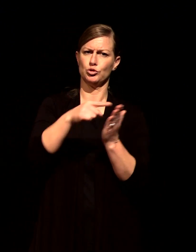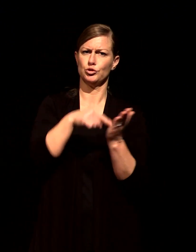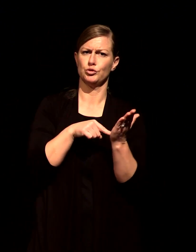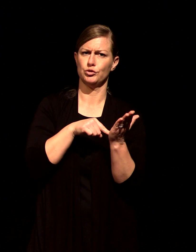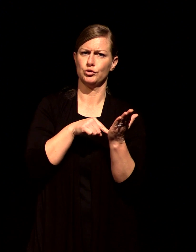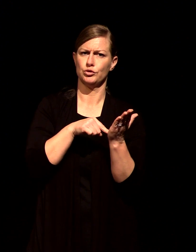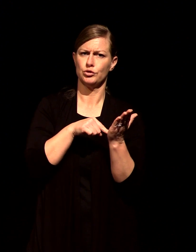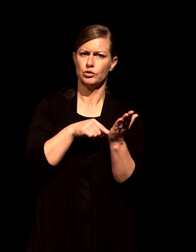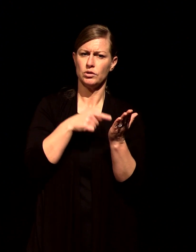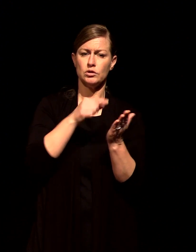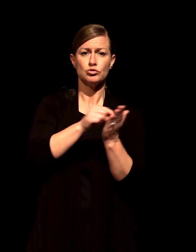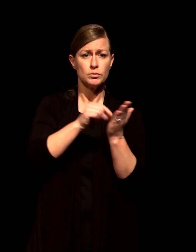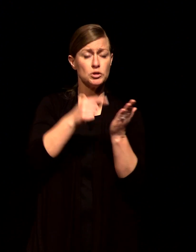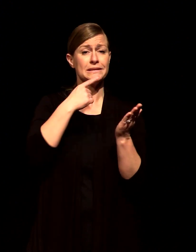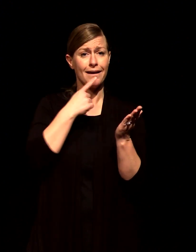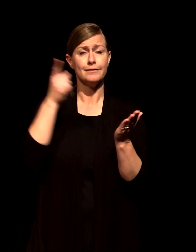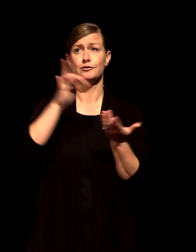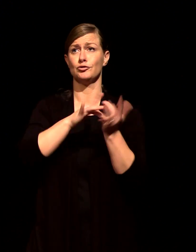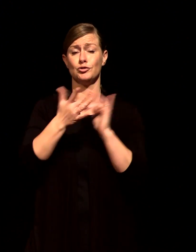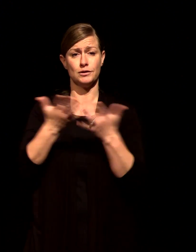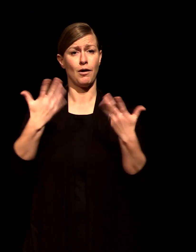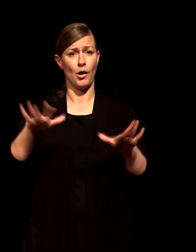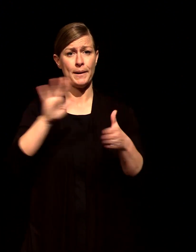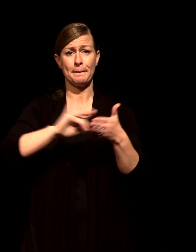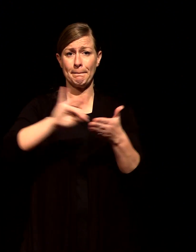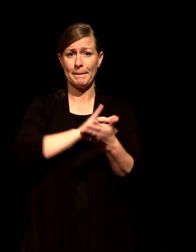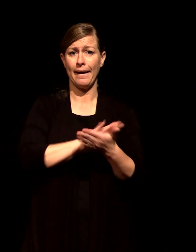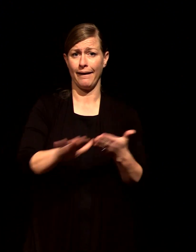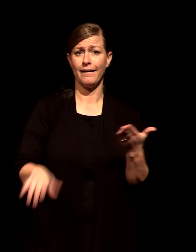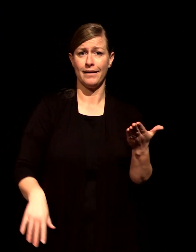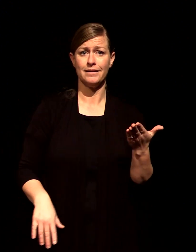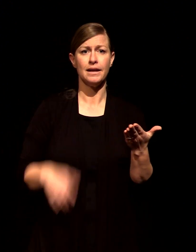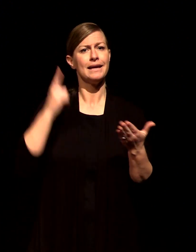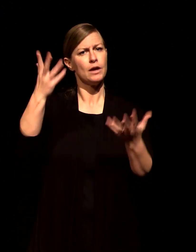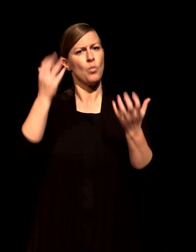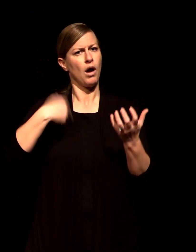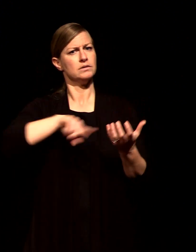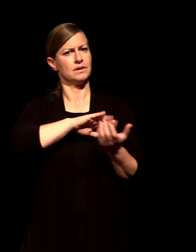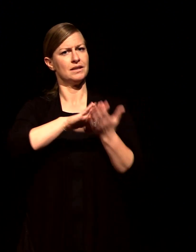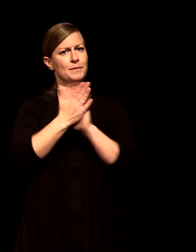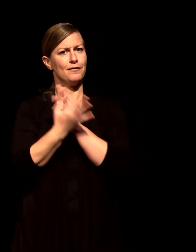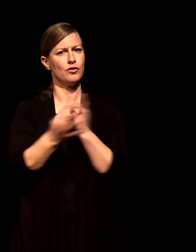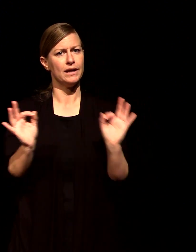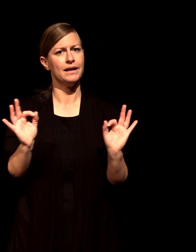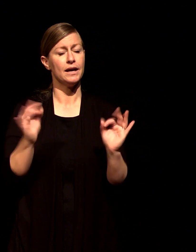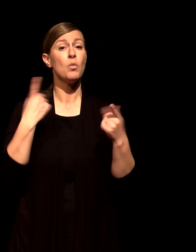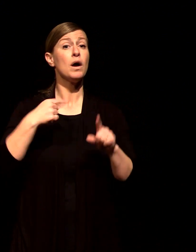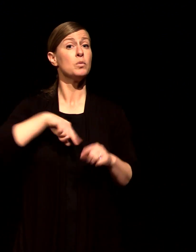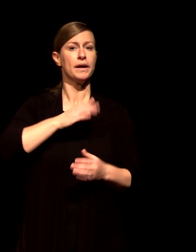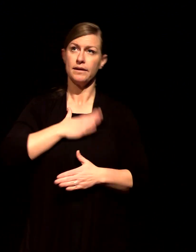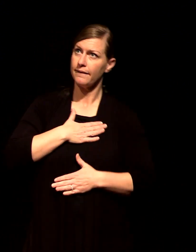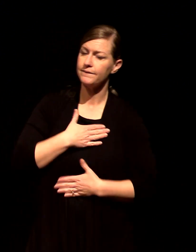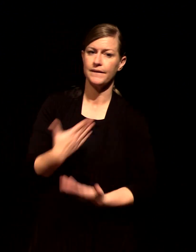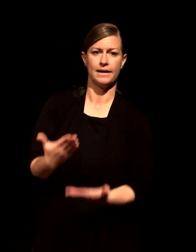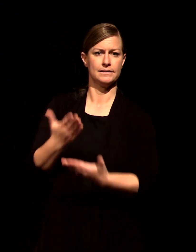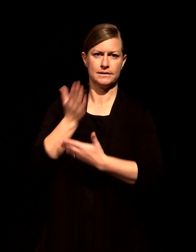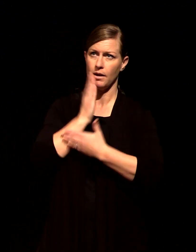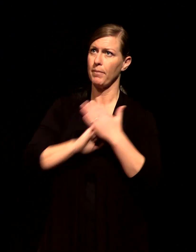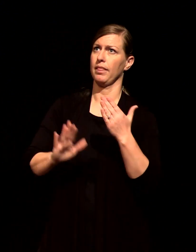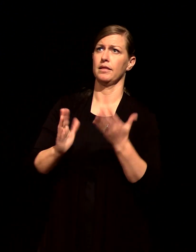paid the price that he wants us to be free and when we confess in humility there's healing